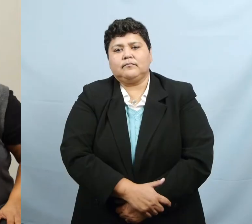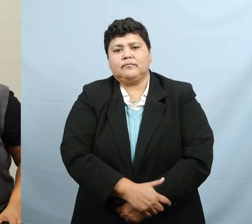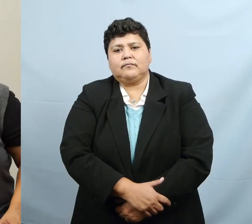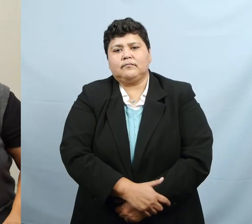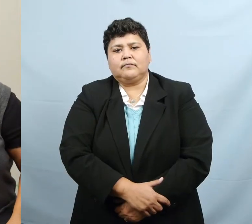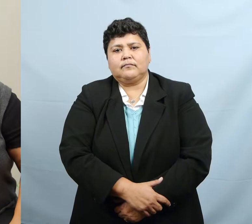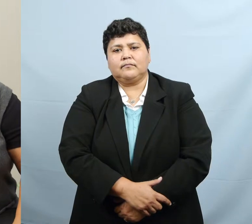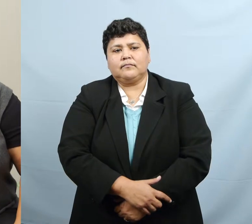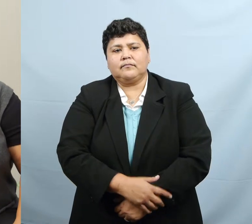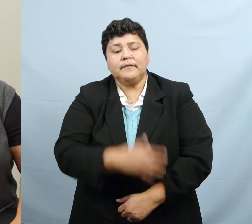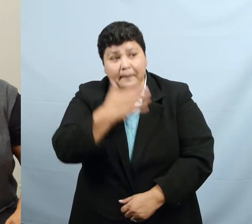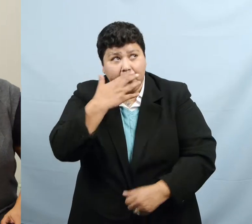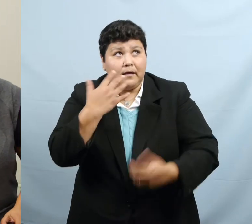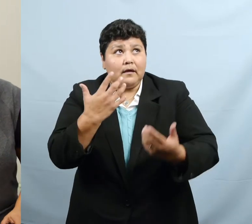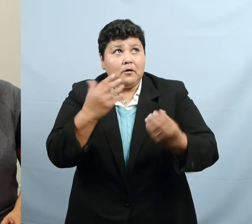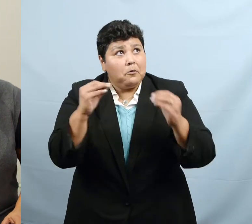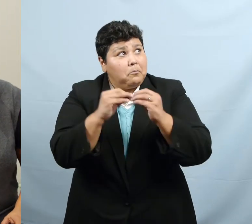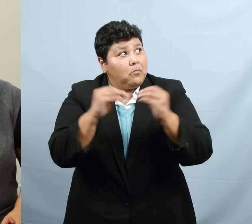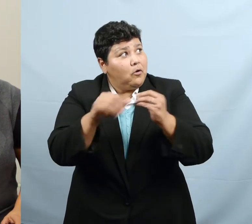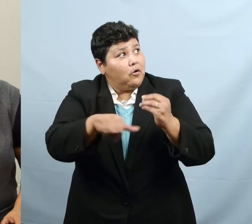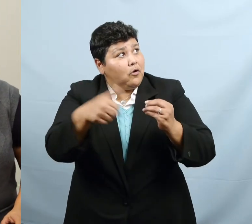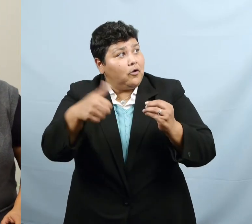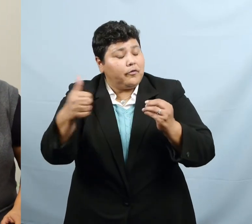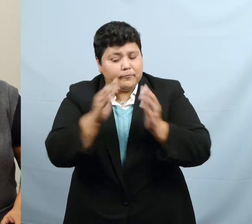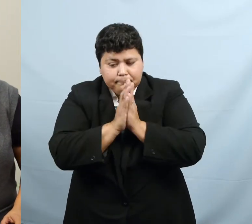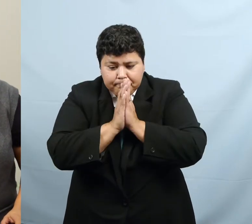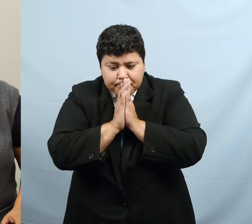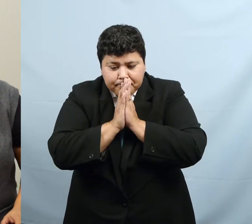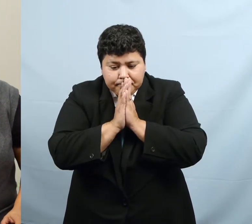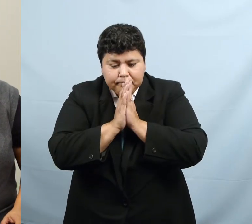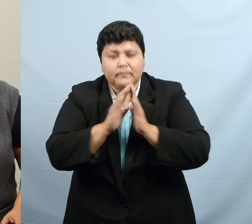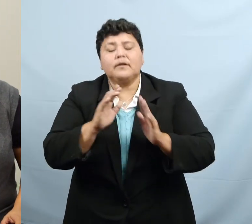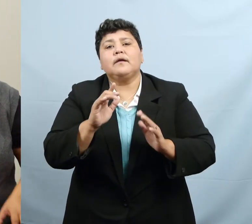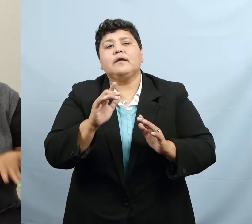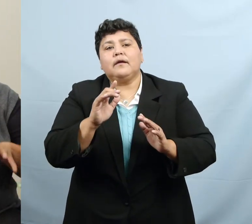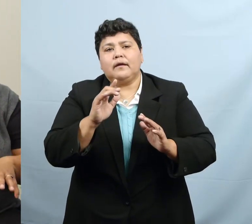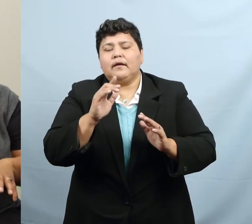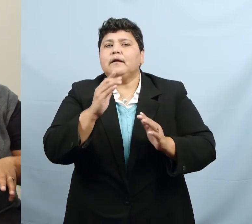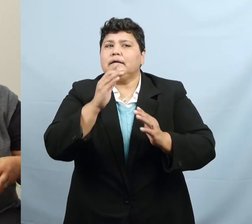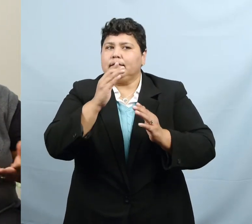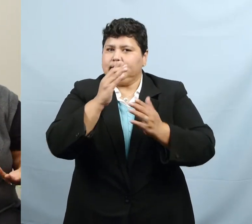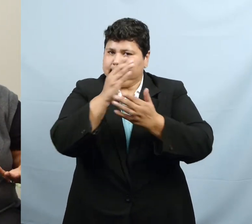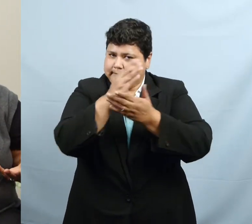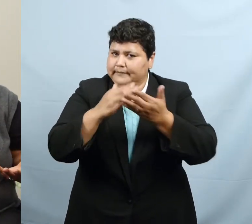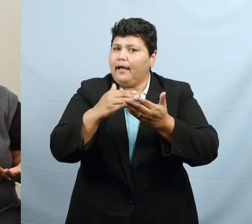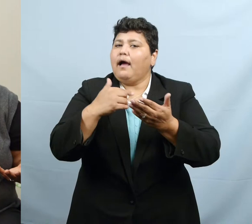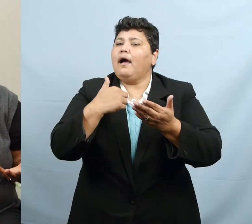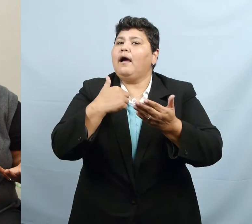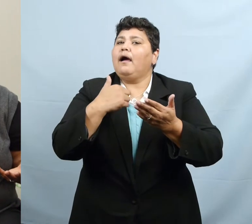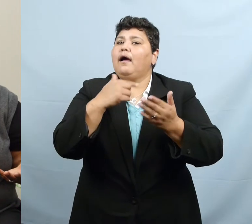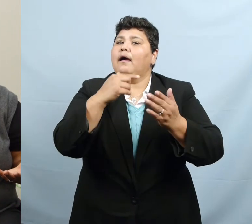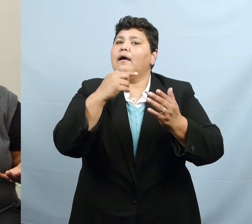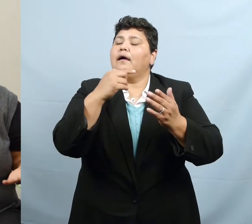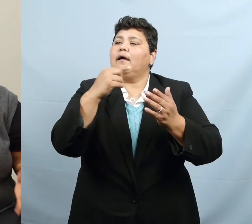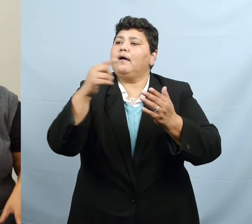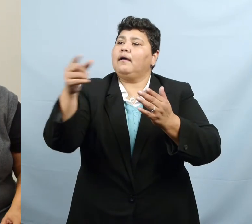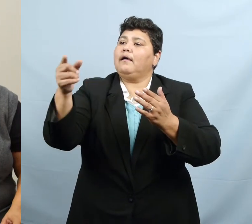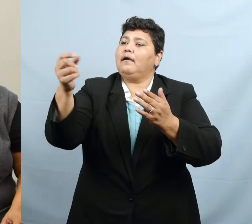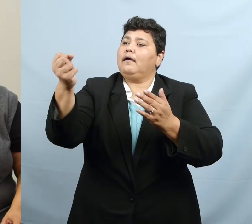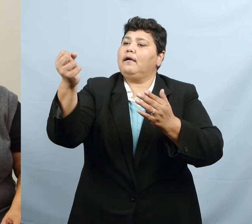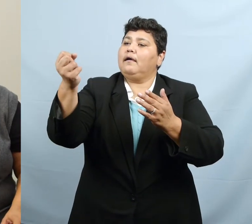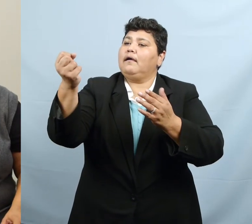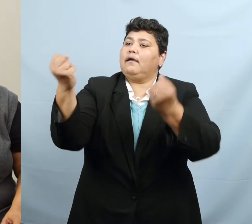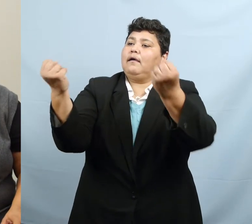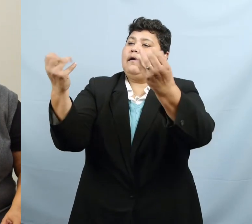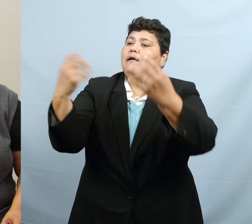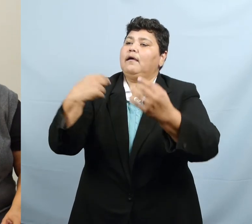Additional thoughts. There were some things that I said in English, like Travis County services for the deaf